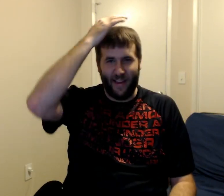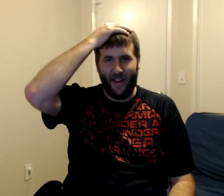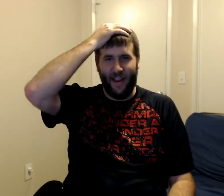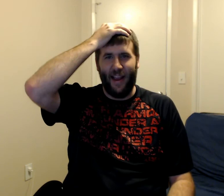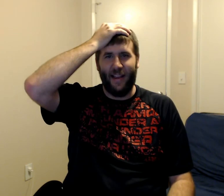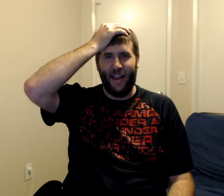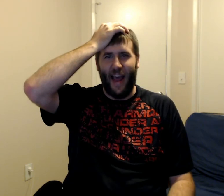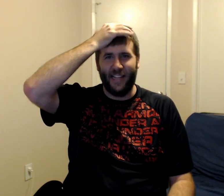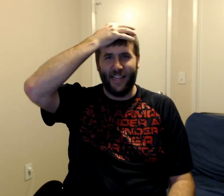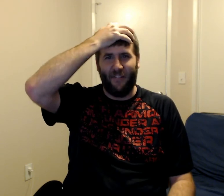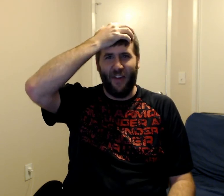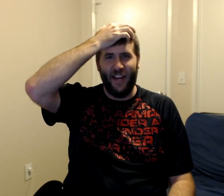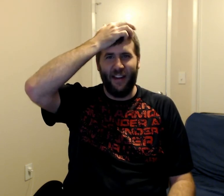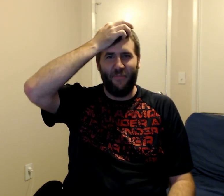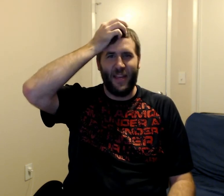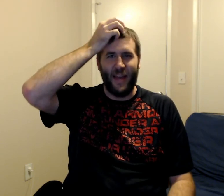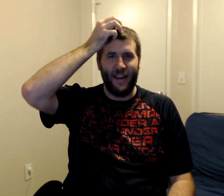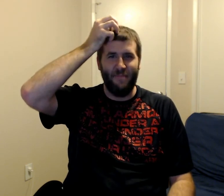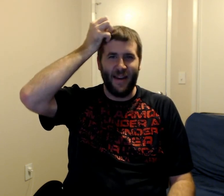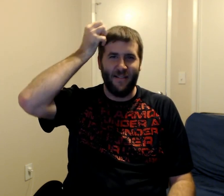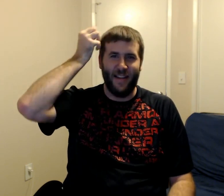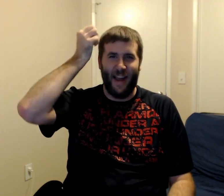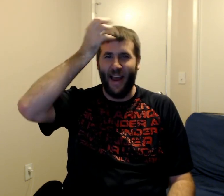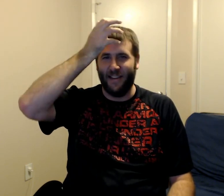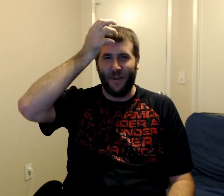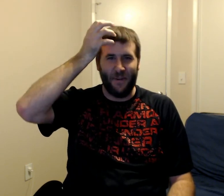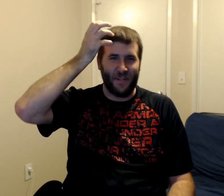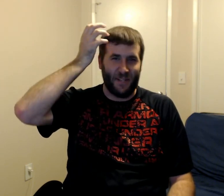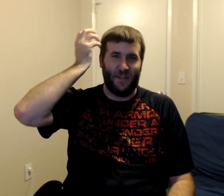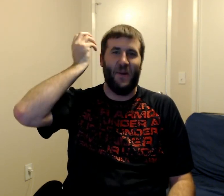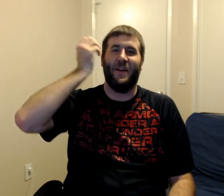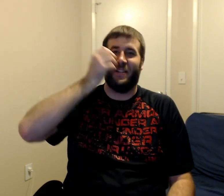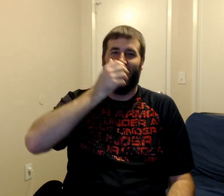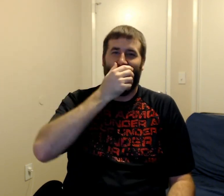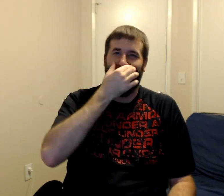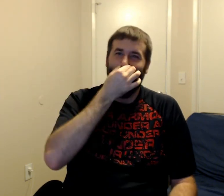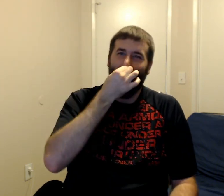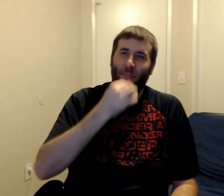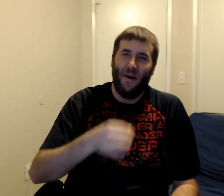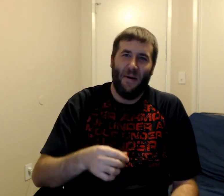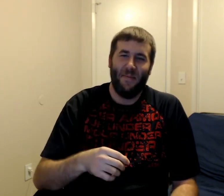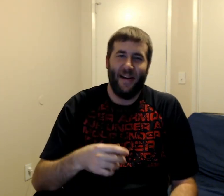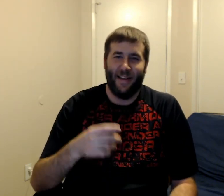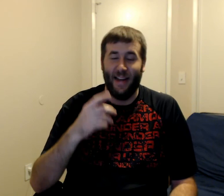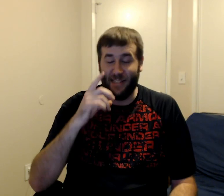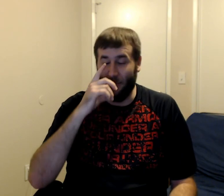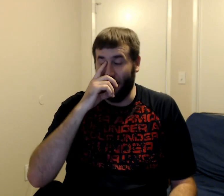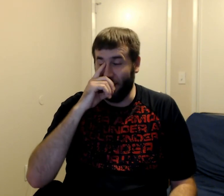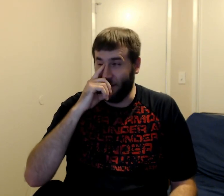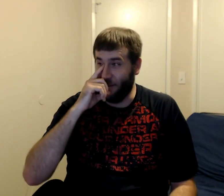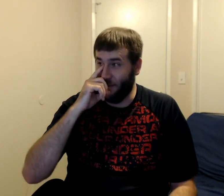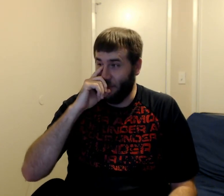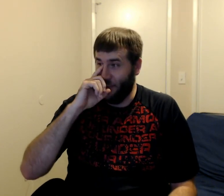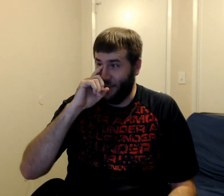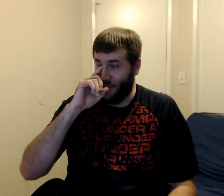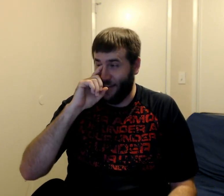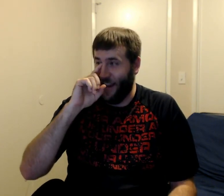Like... It has a definitive beginning, middle, and end. So there's a story to it. But, oh my god. Some of these... Some of the things that they